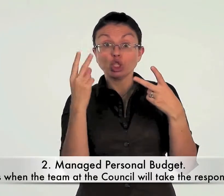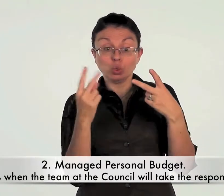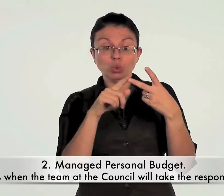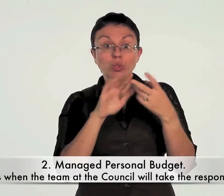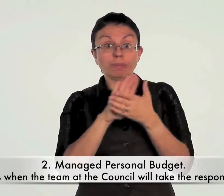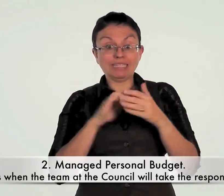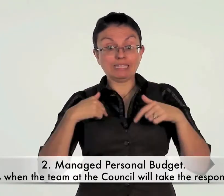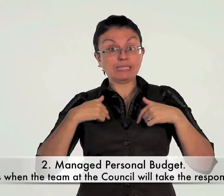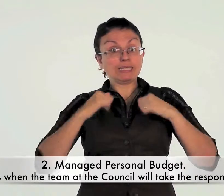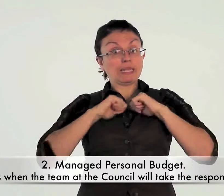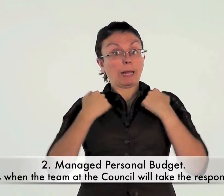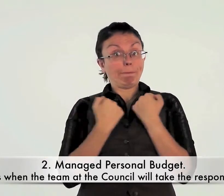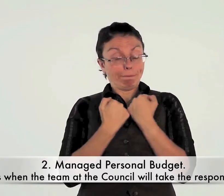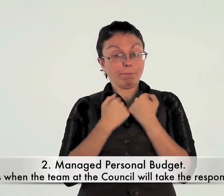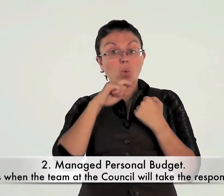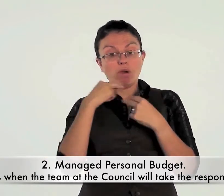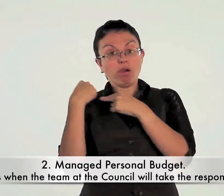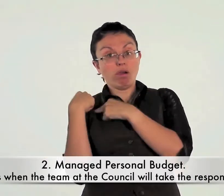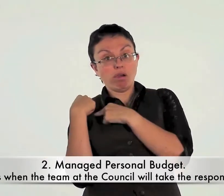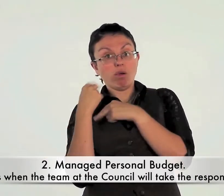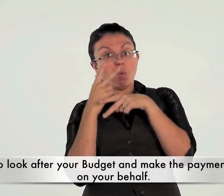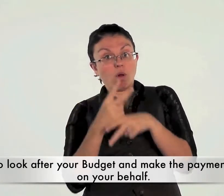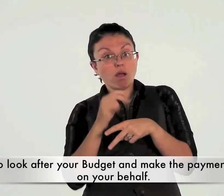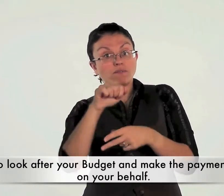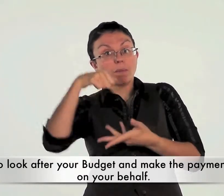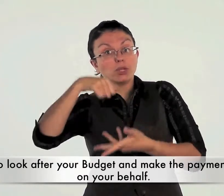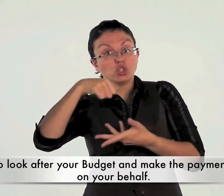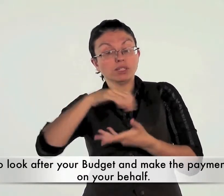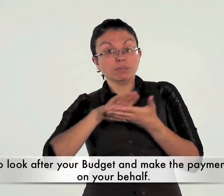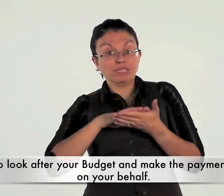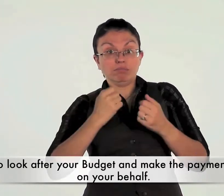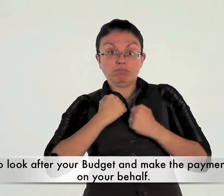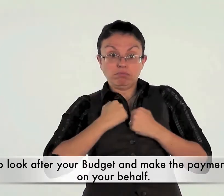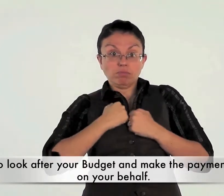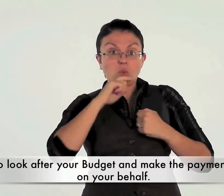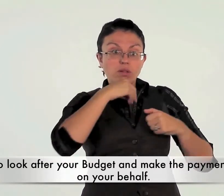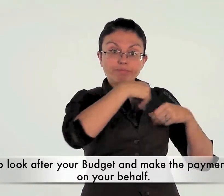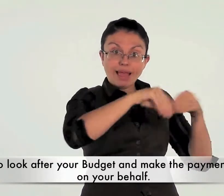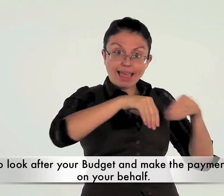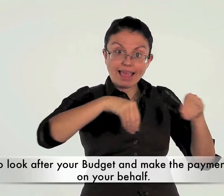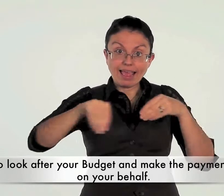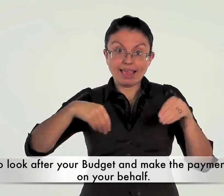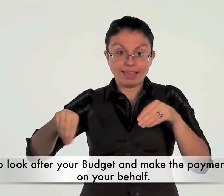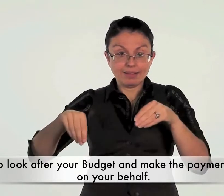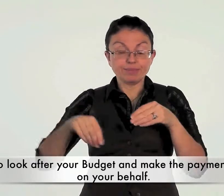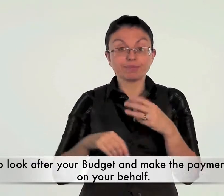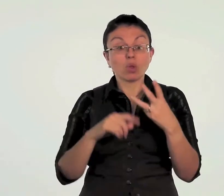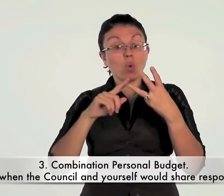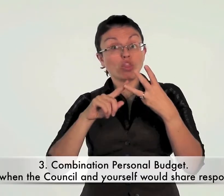Managed personal budget. This is when the team of the council would take the responsibility to look after your budget and make the payments on